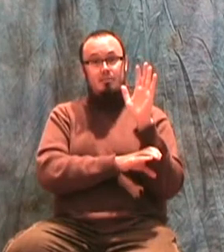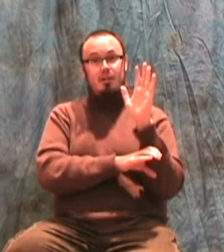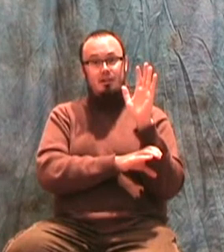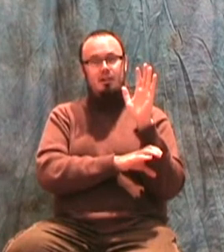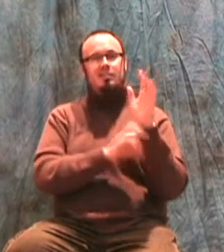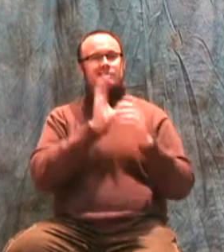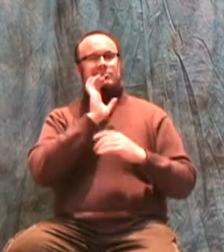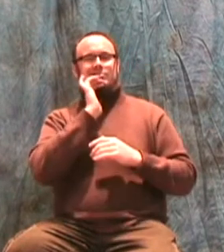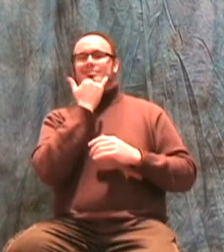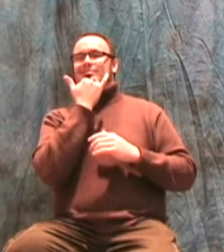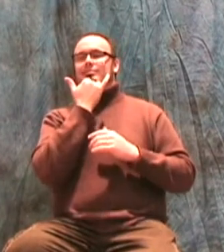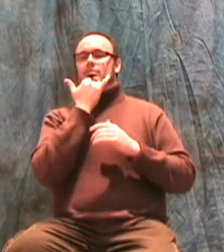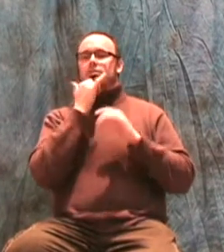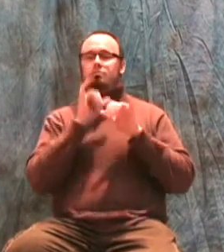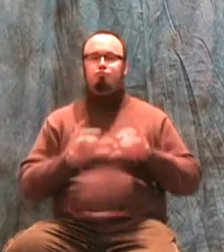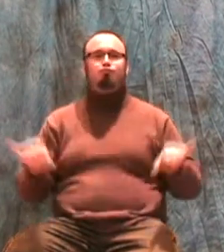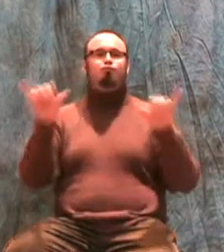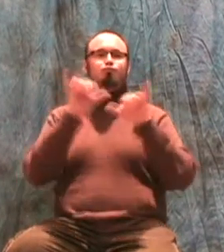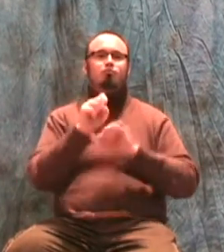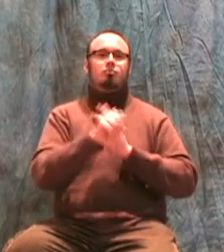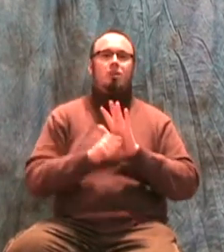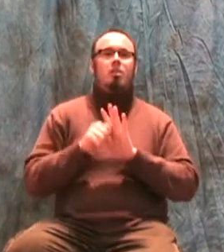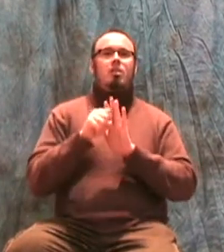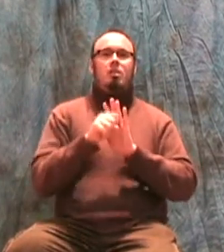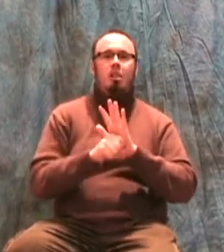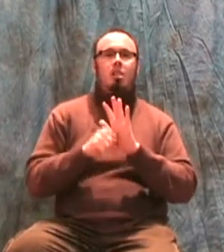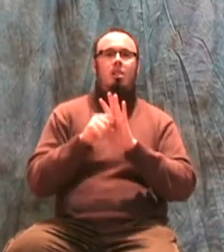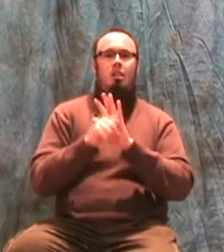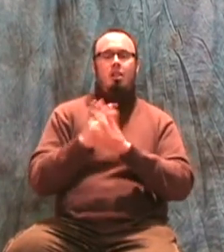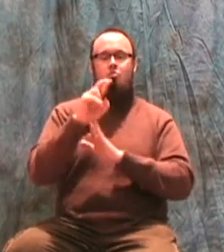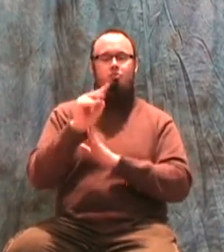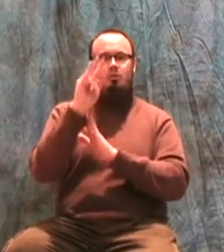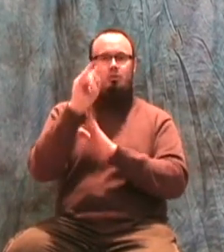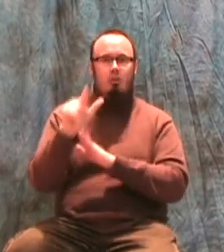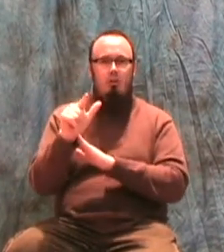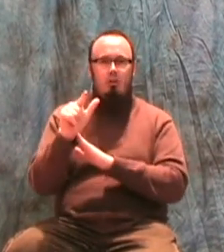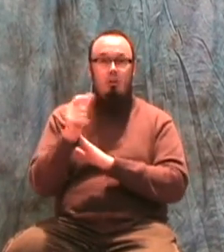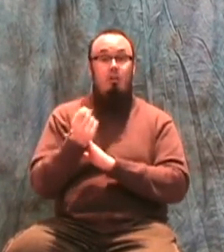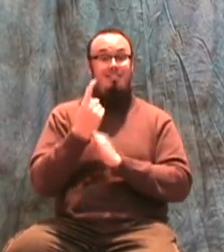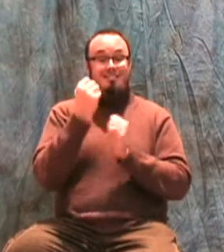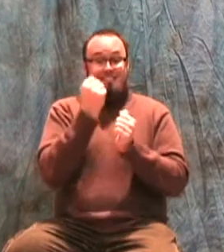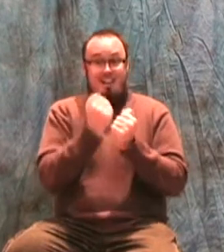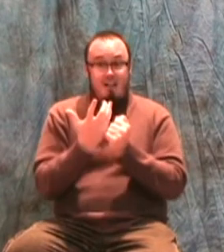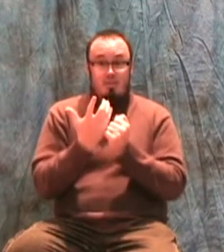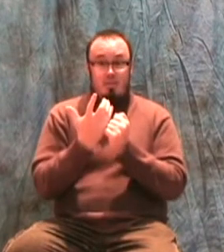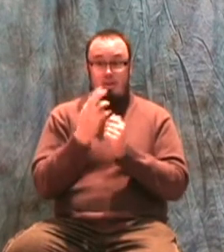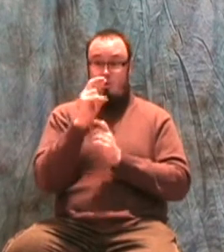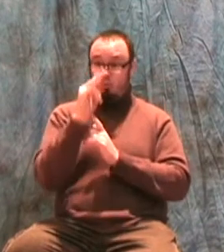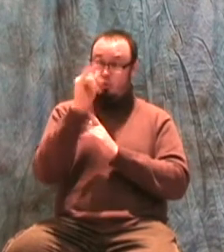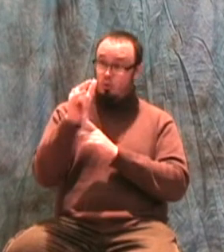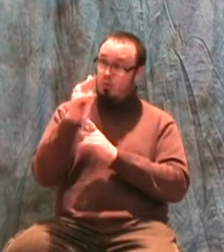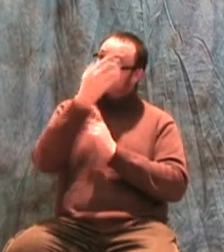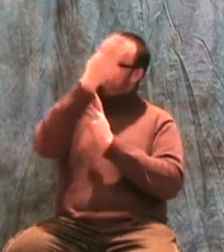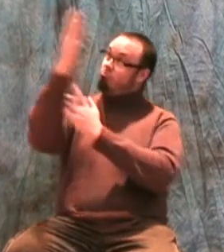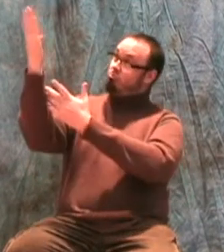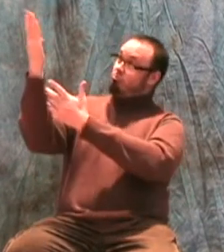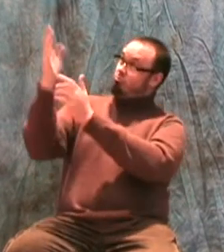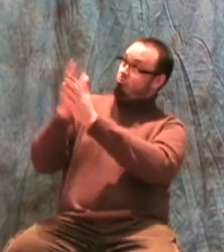as mere ritual However every so-called ritual act that's requested from us by God is actually a mystical